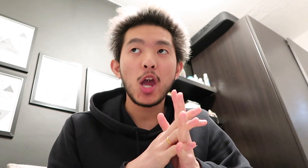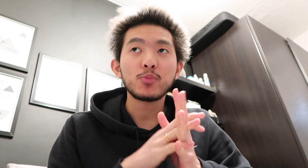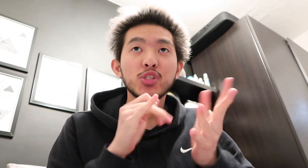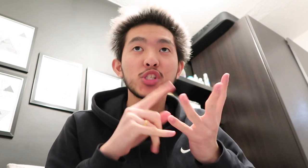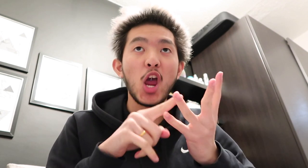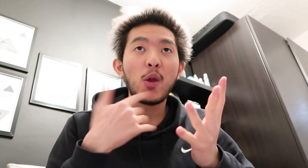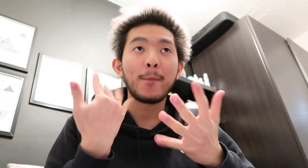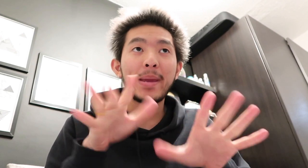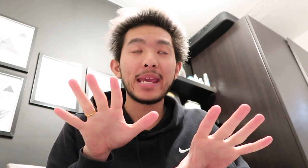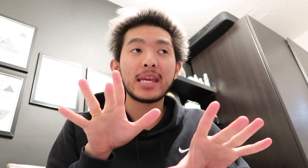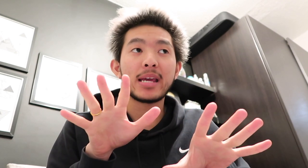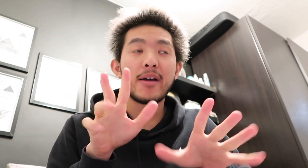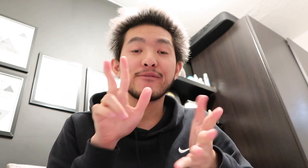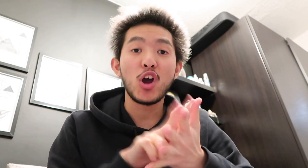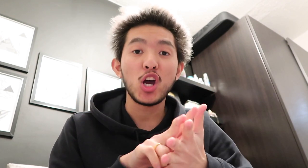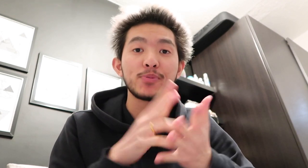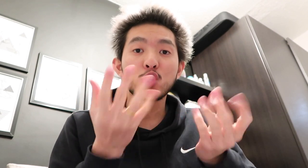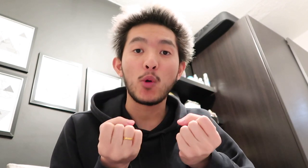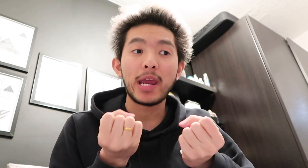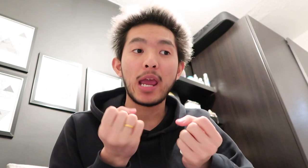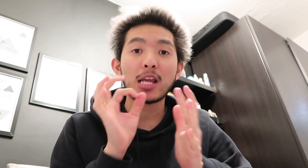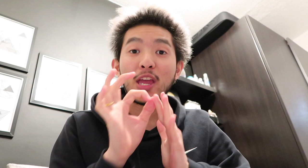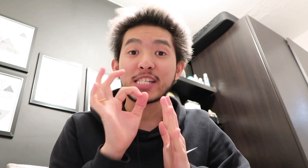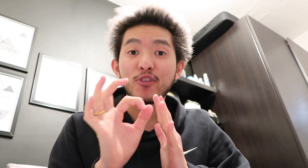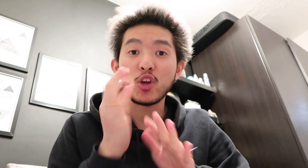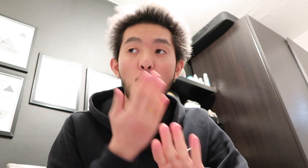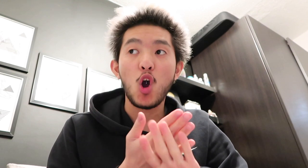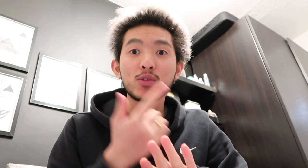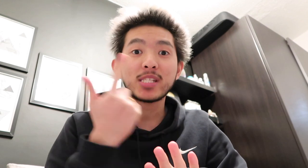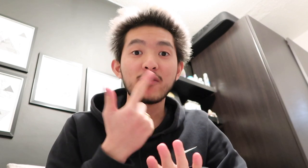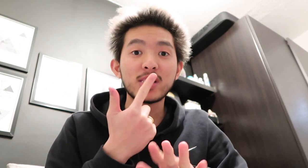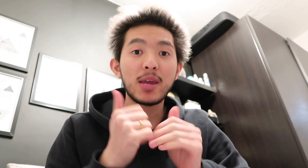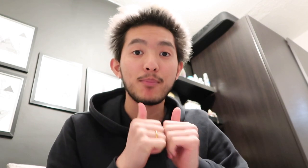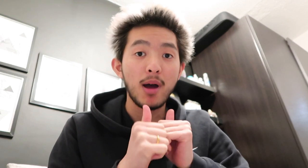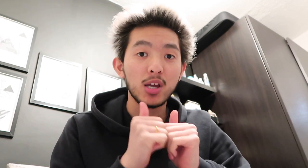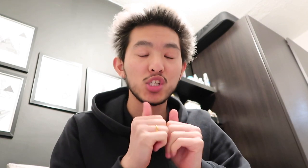So, I've been involved talking about an interview for 17 months.